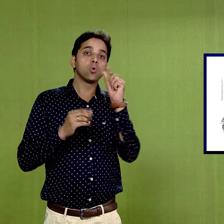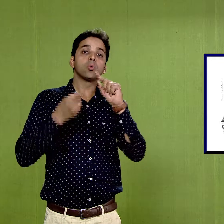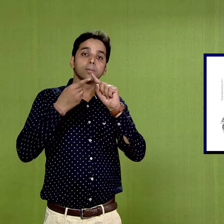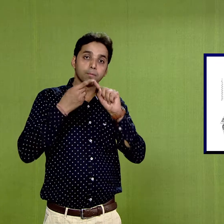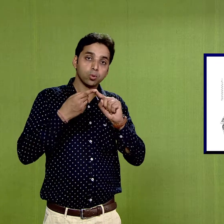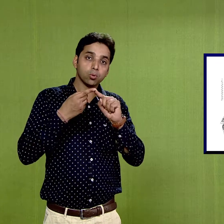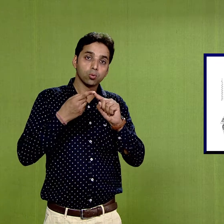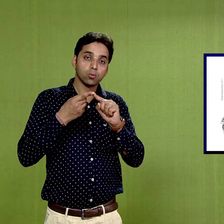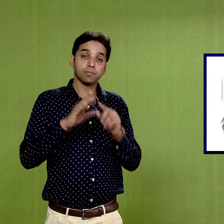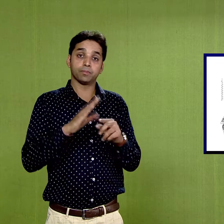lamp black,